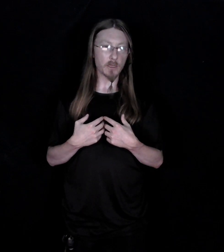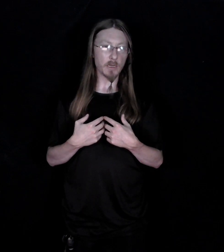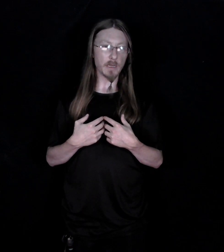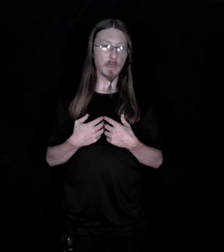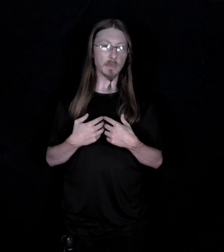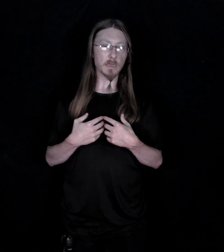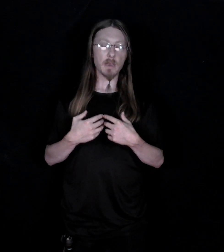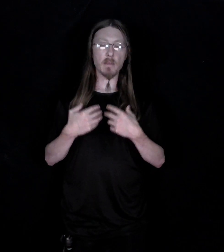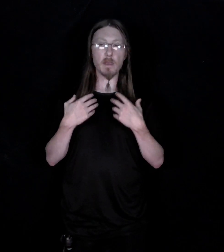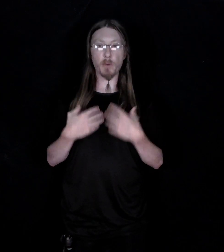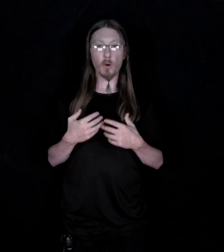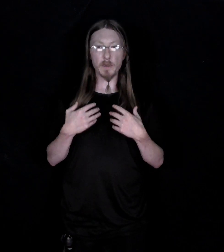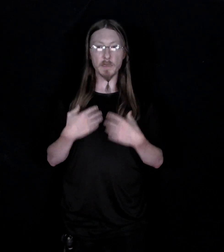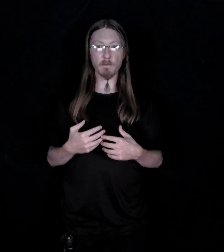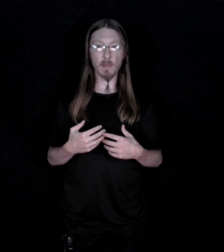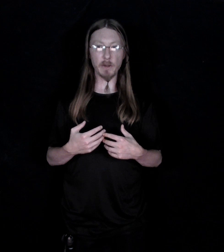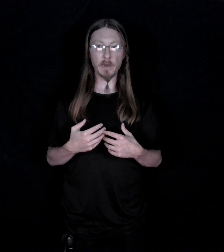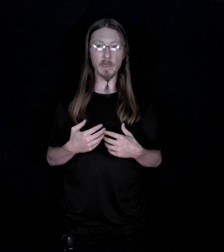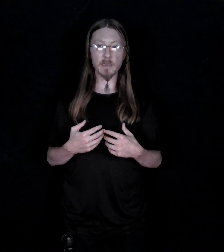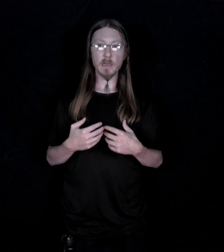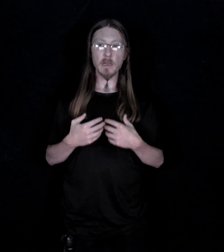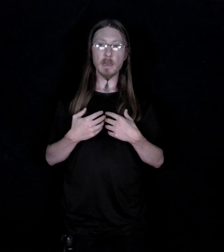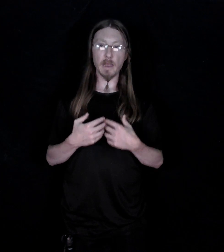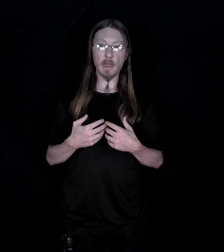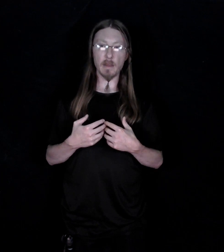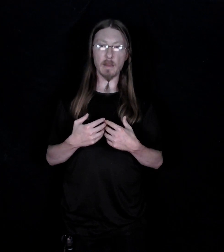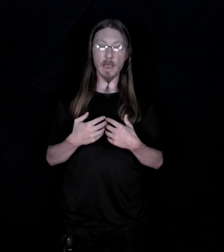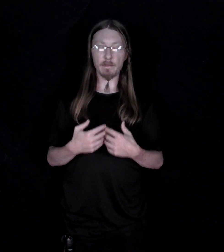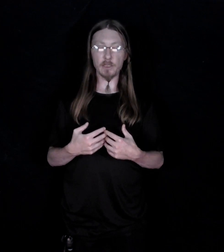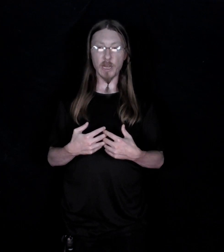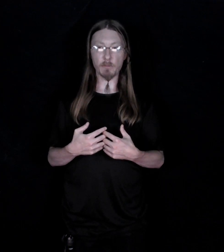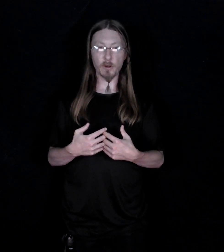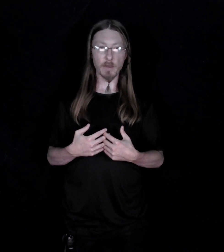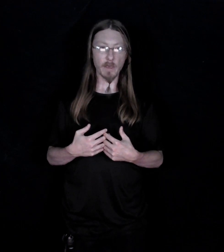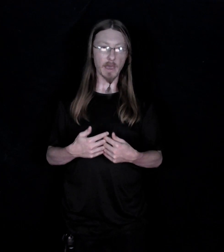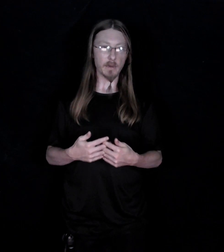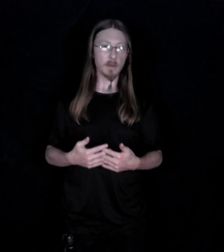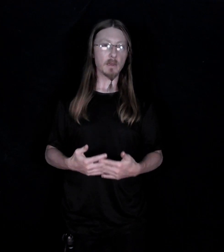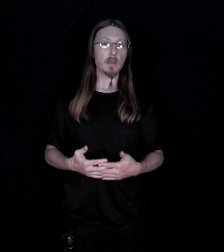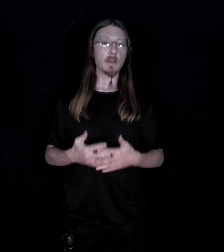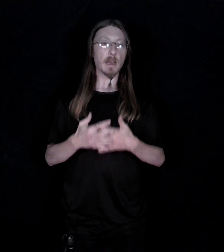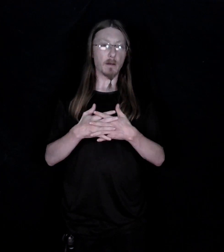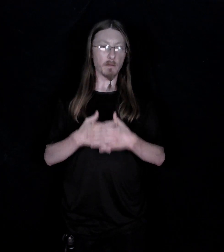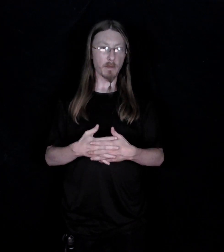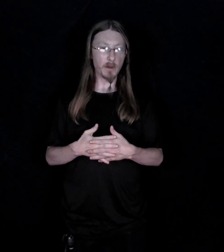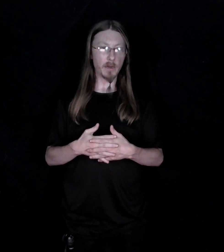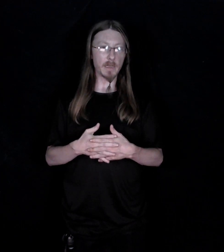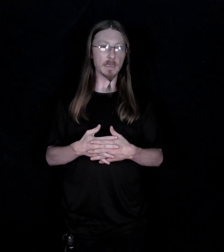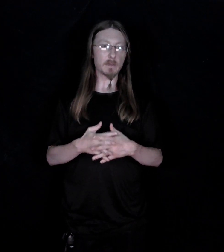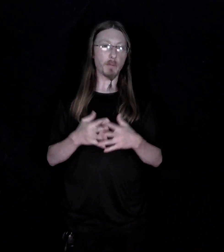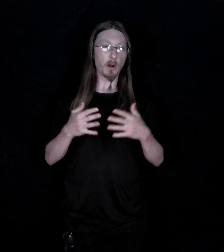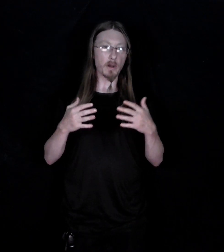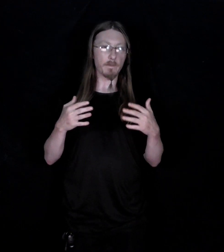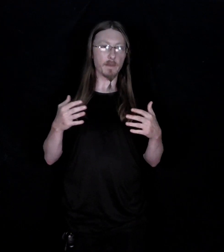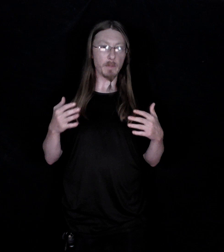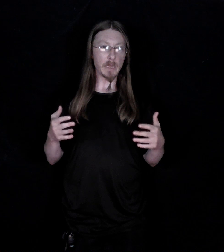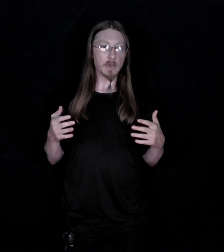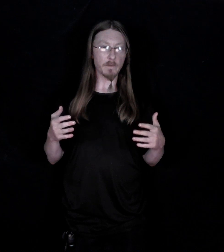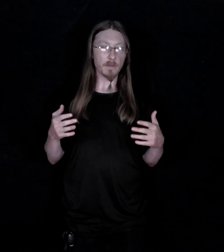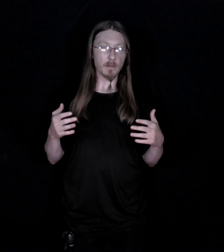is the importance of theories and I have a chapter on that. Now third is part of the meat of the